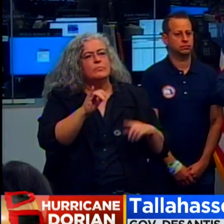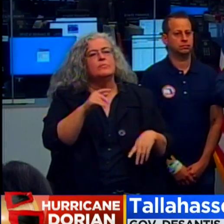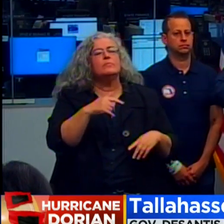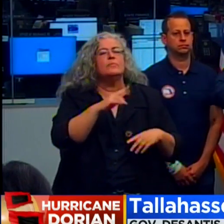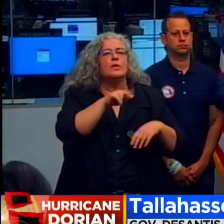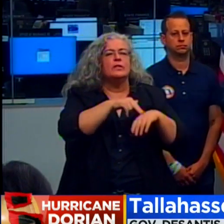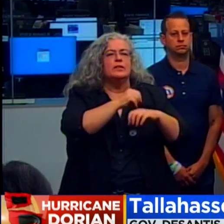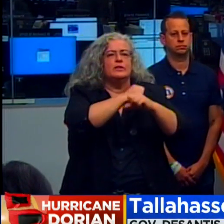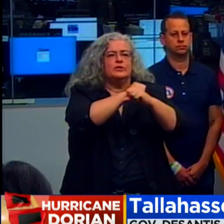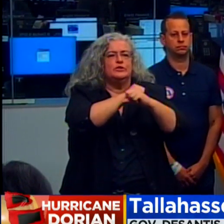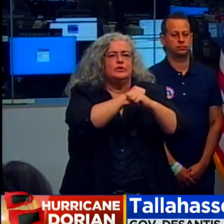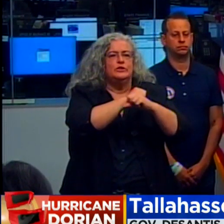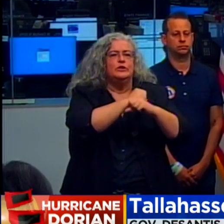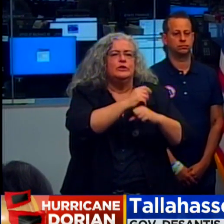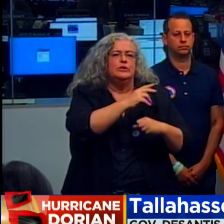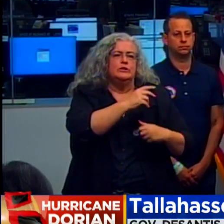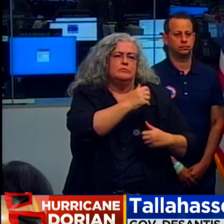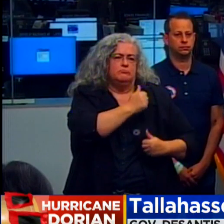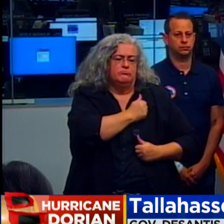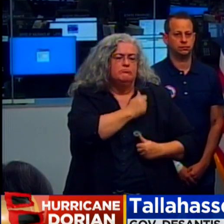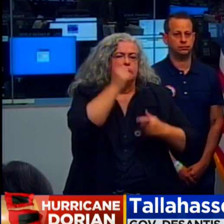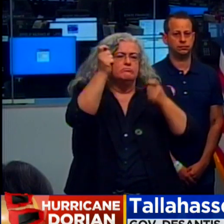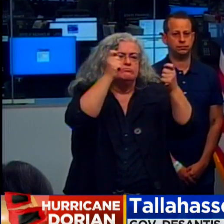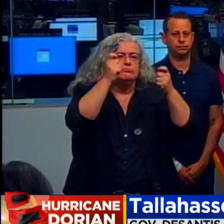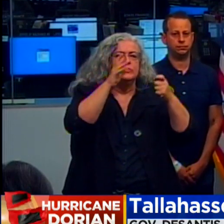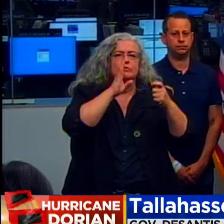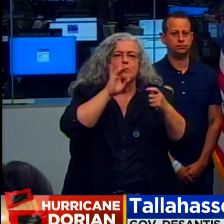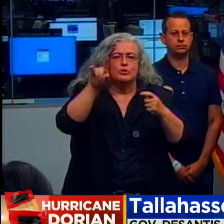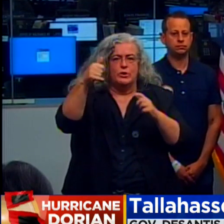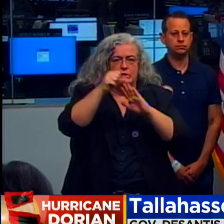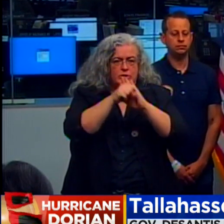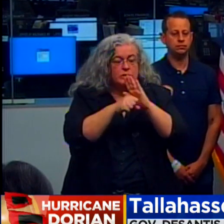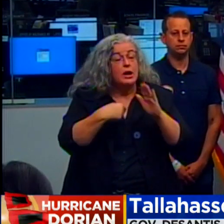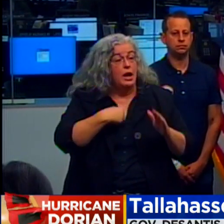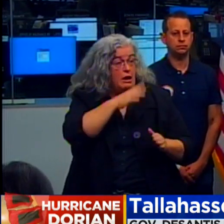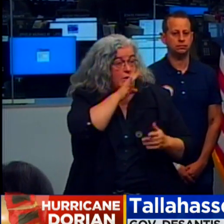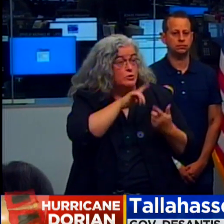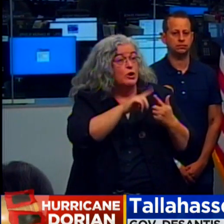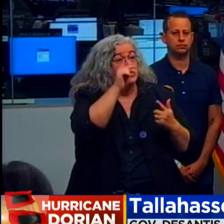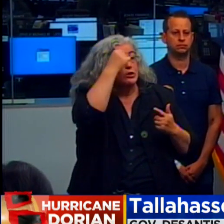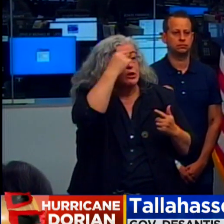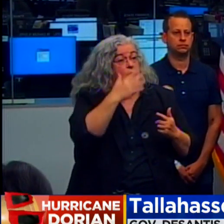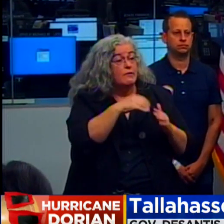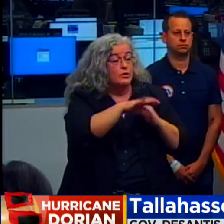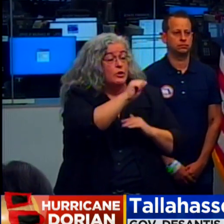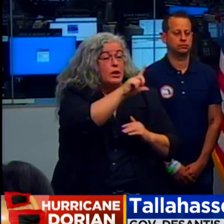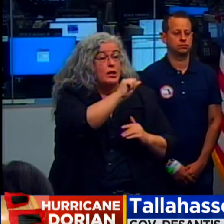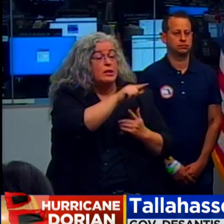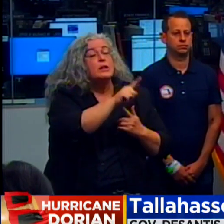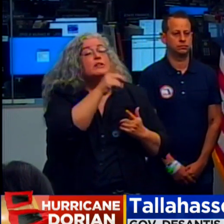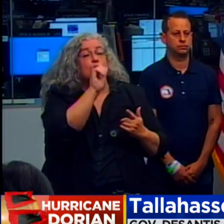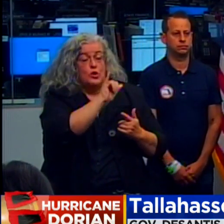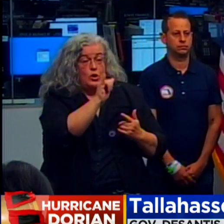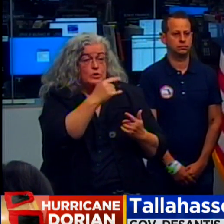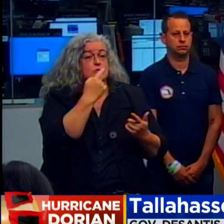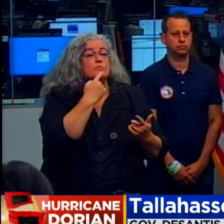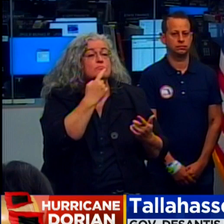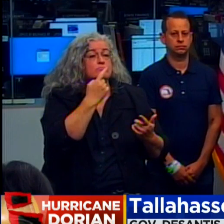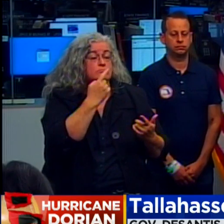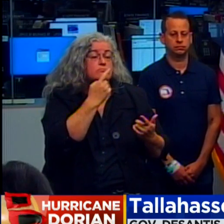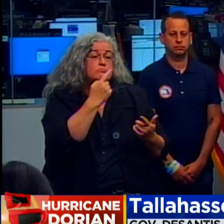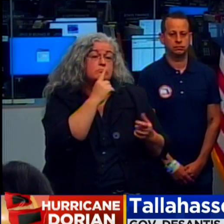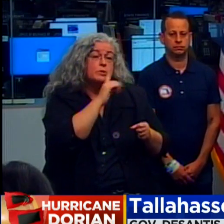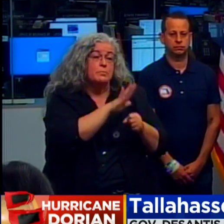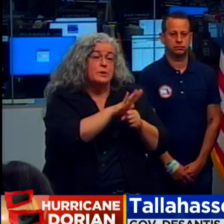anticipate getting support from other states. I know I spoke with the governor of Alabama, and she authorized some National Guard personnel from